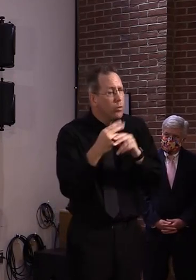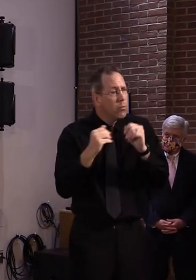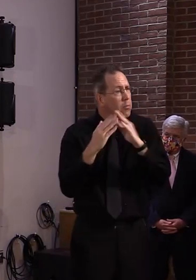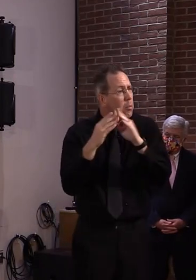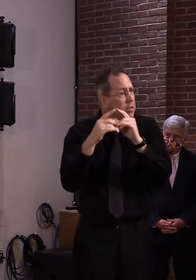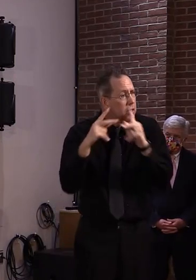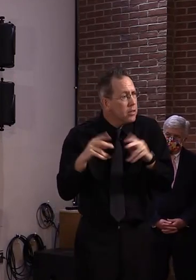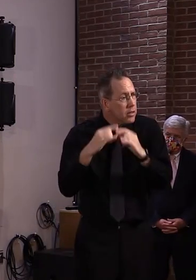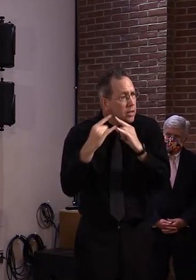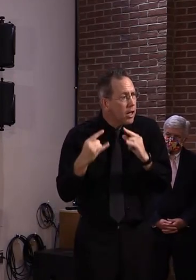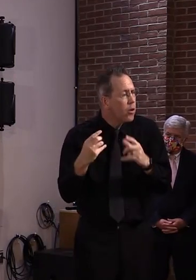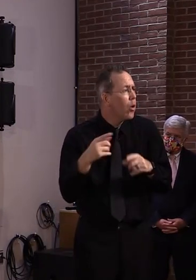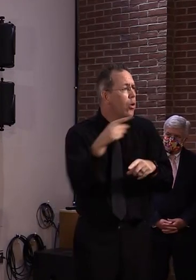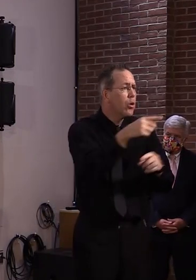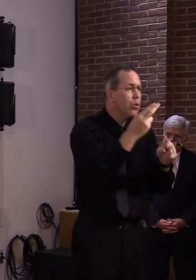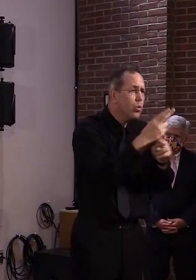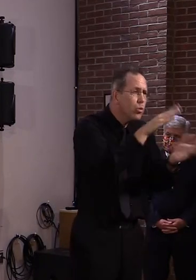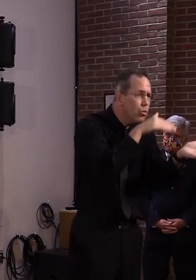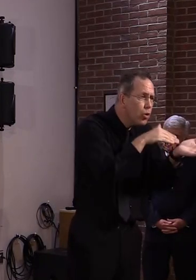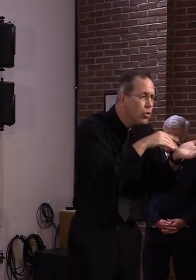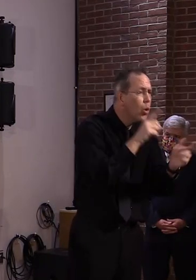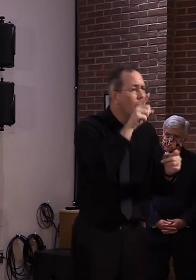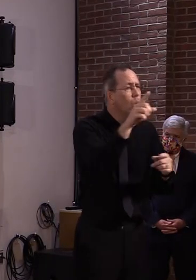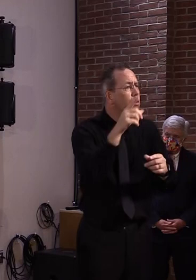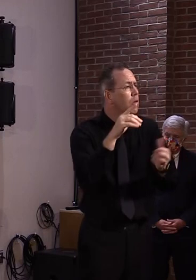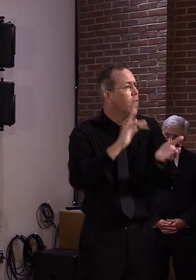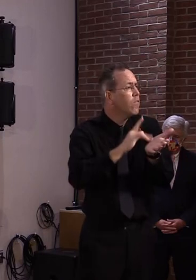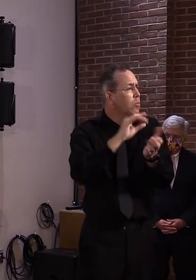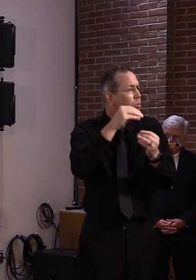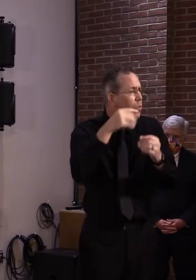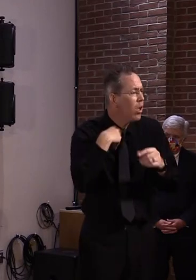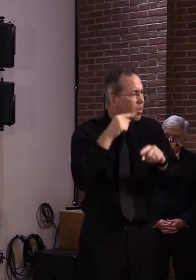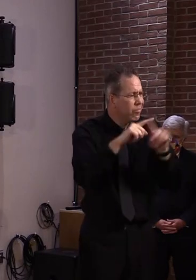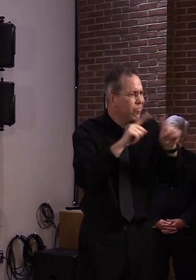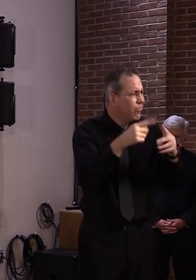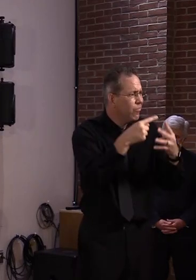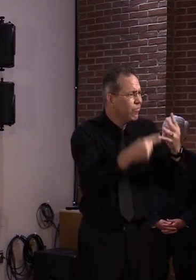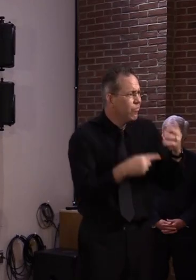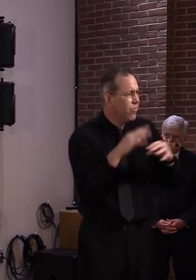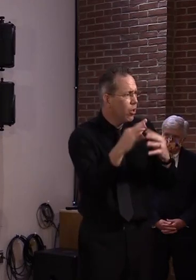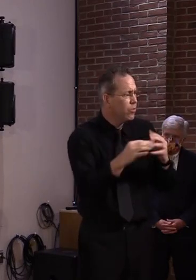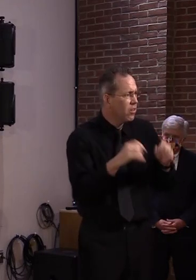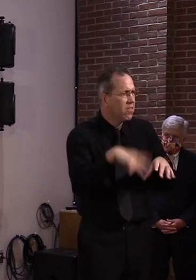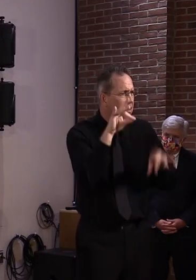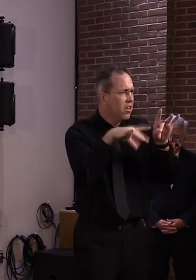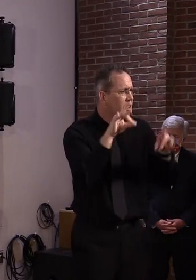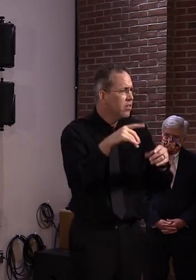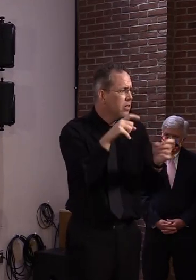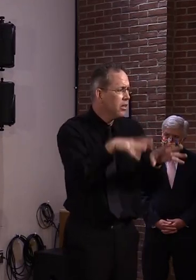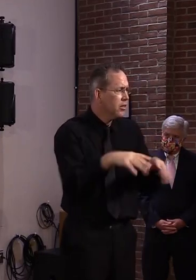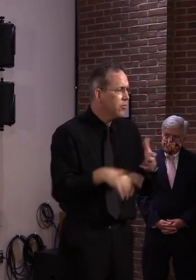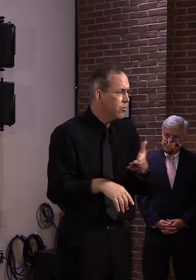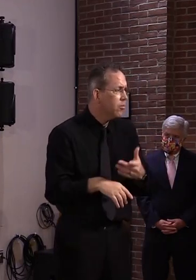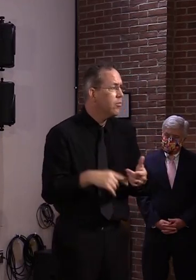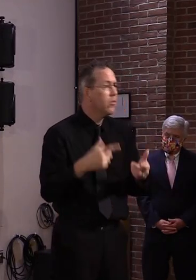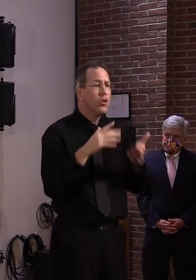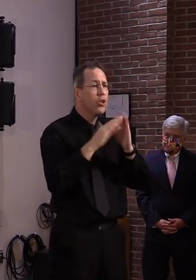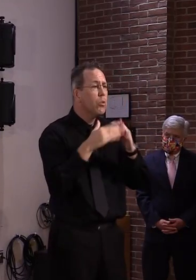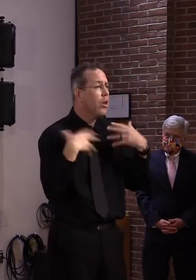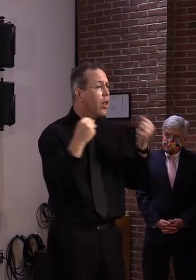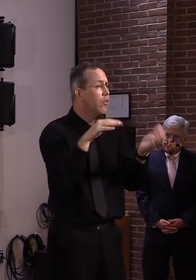or FQHC setting, which I want to say are doing abundant testing for us.